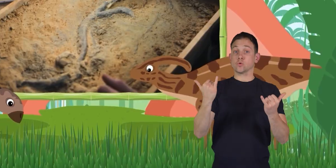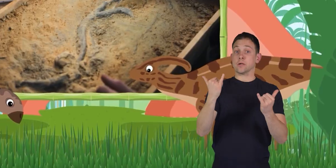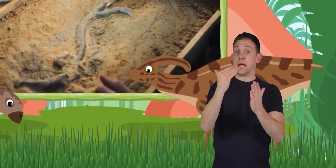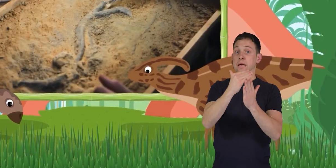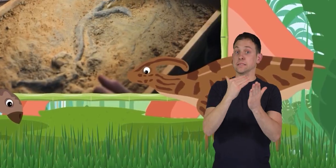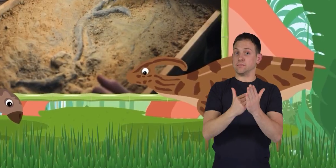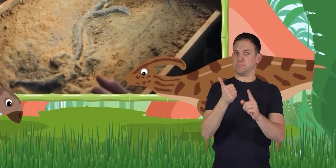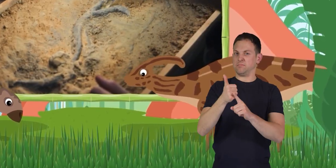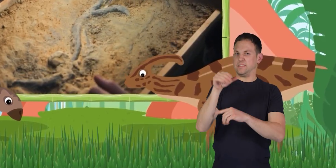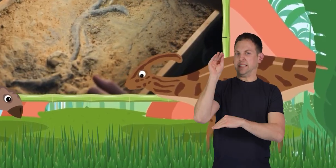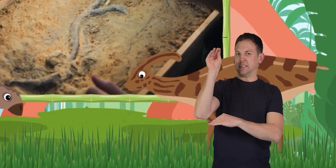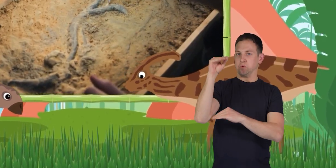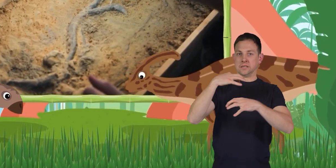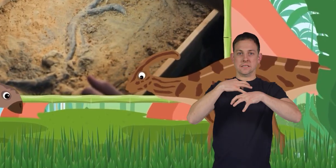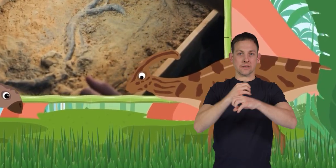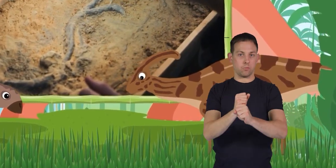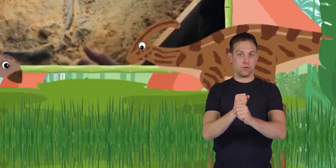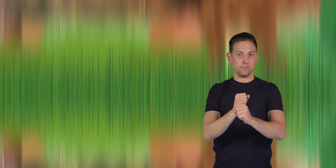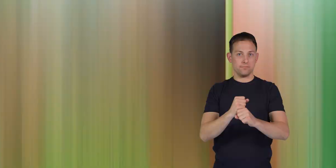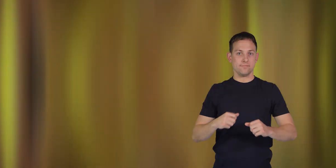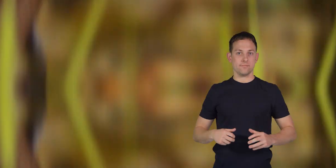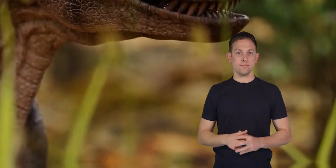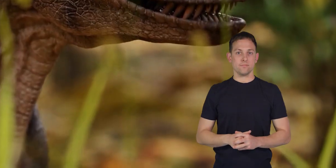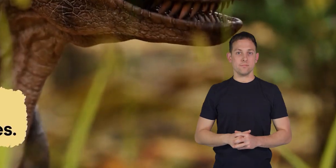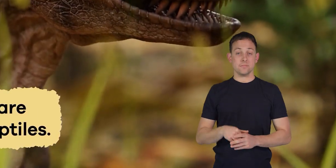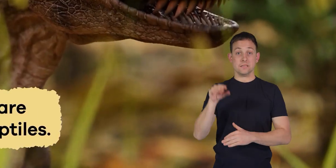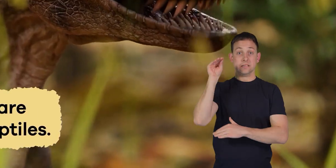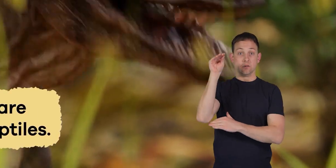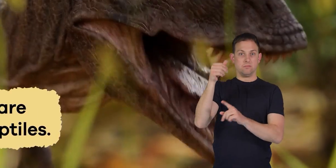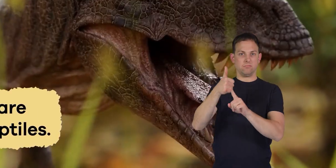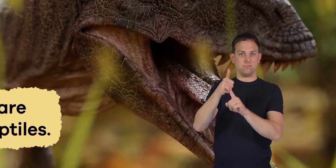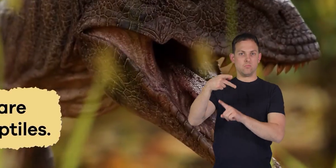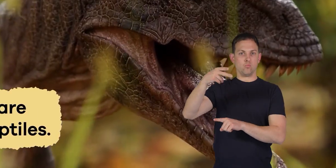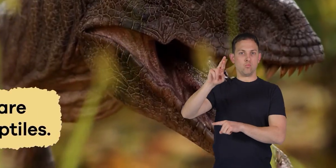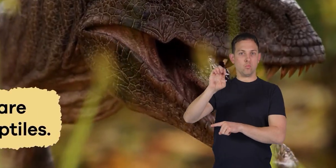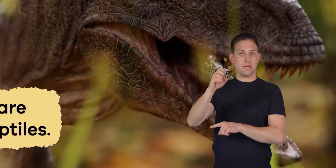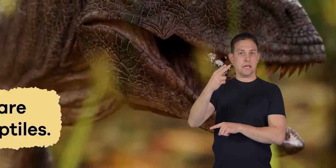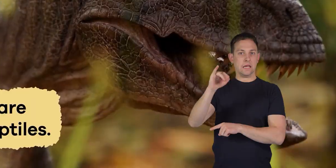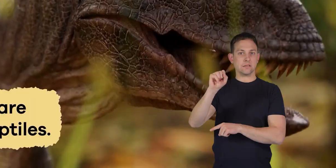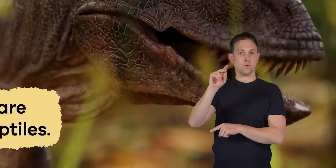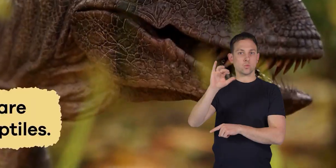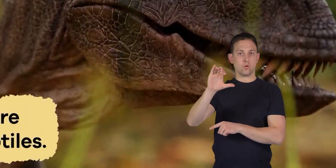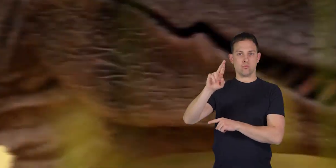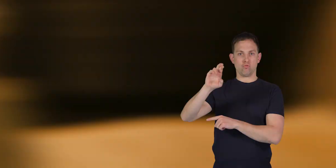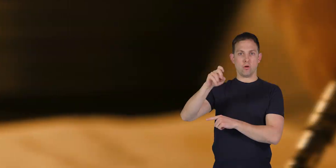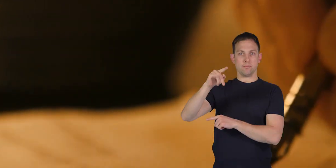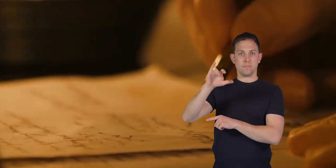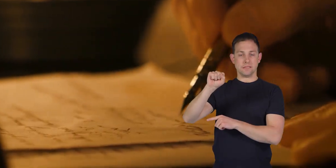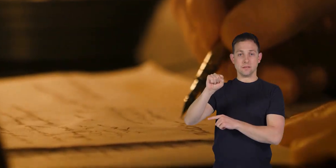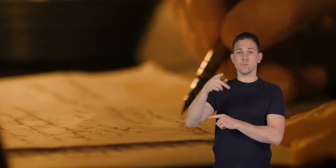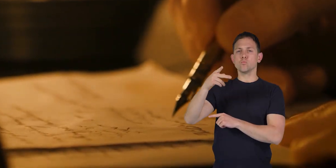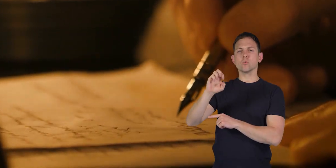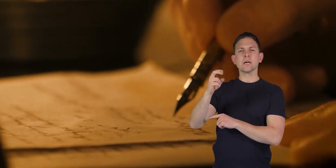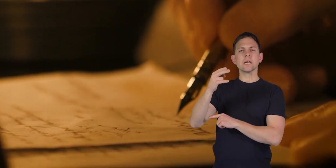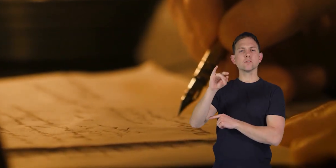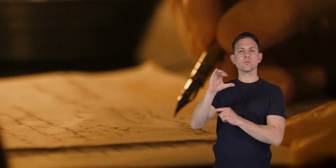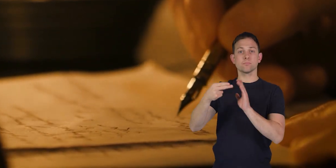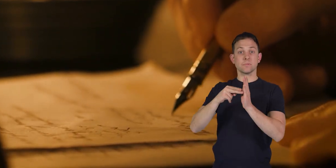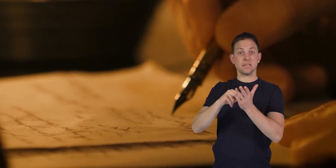lesson is a Dino Summary. Dinosaurs are prehistoric reptiles. Prehistoric means before